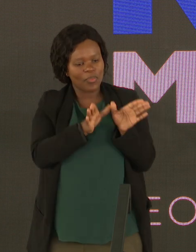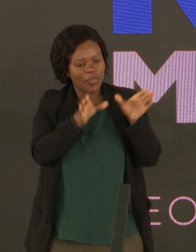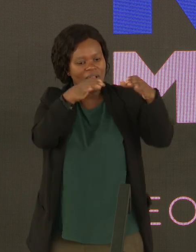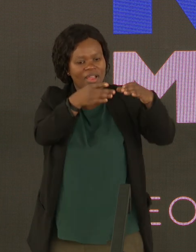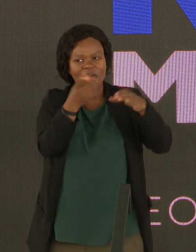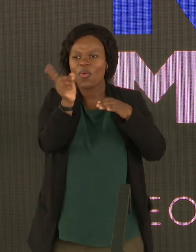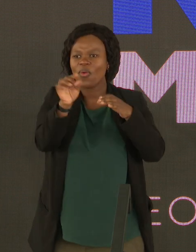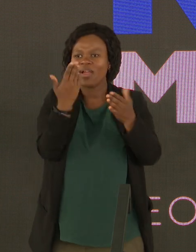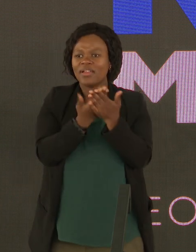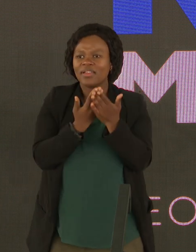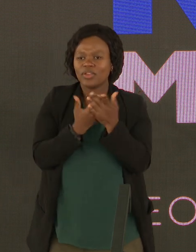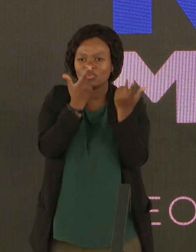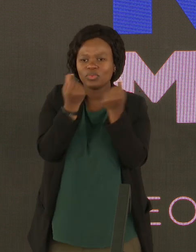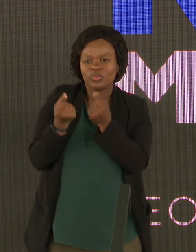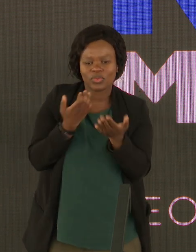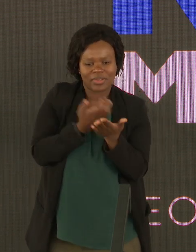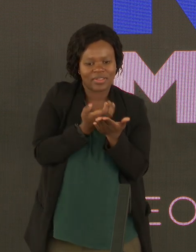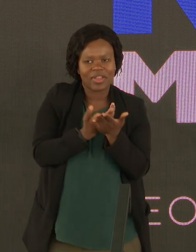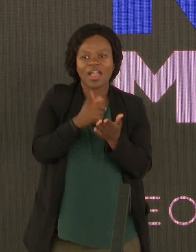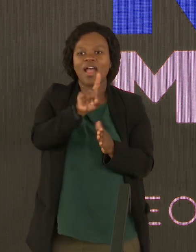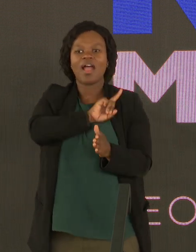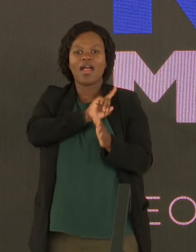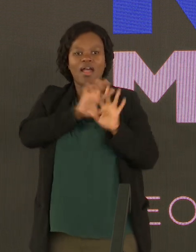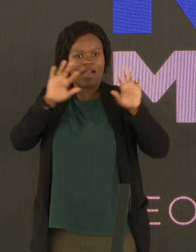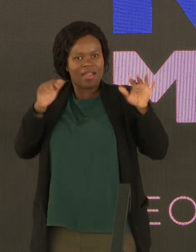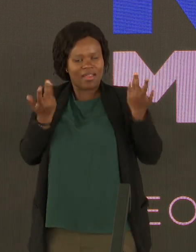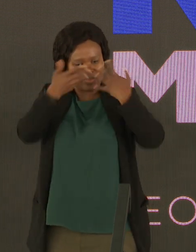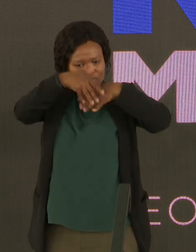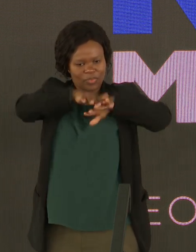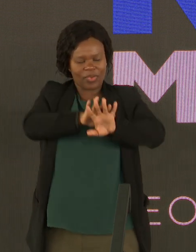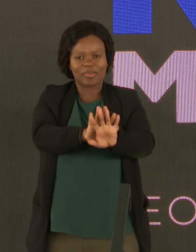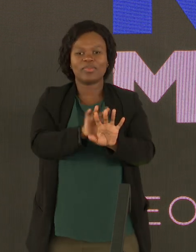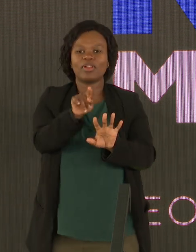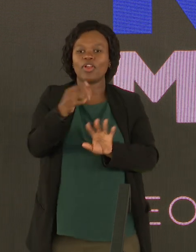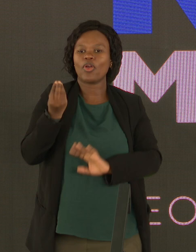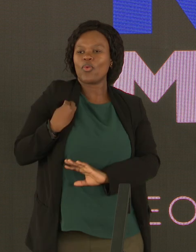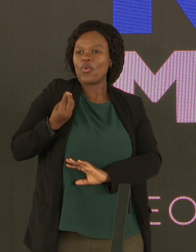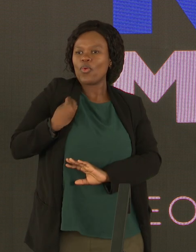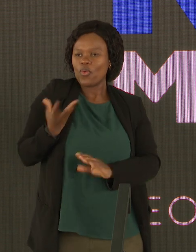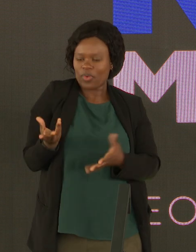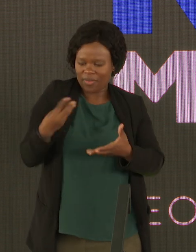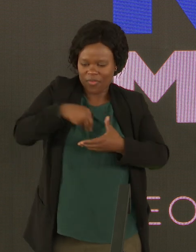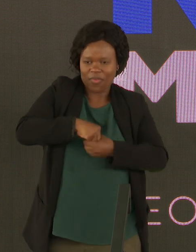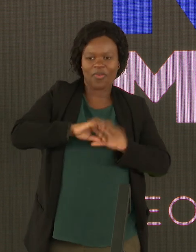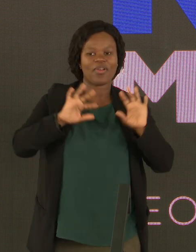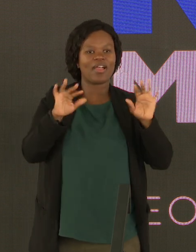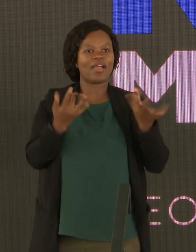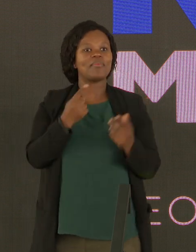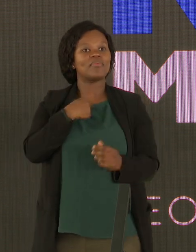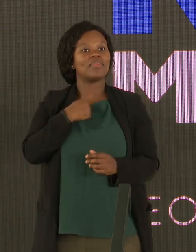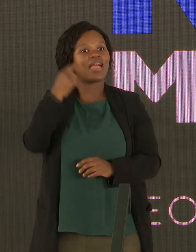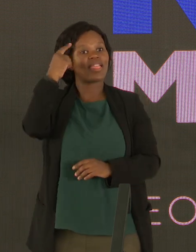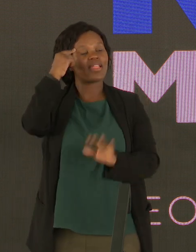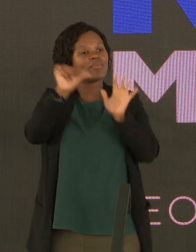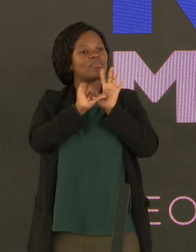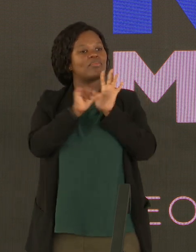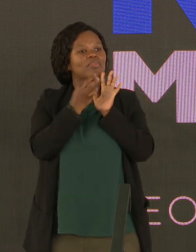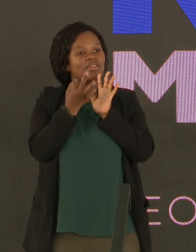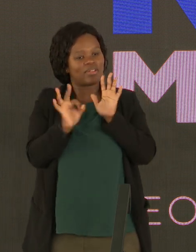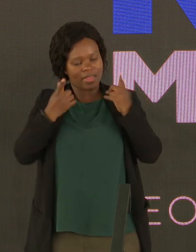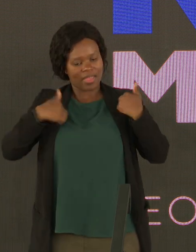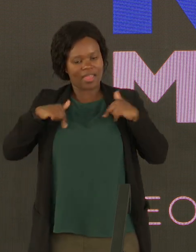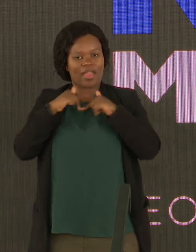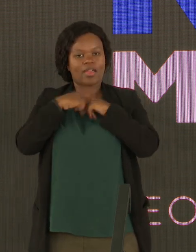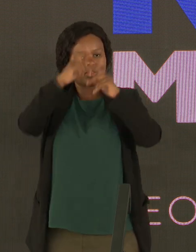do to enable the integration of young people into this economy. And so I think that's why it was important for us today to honor